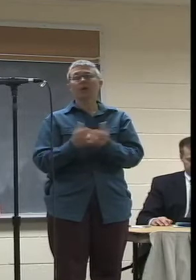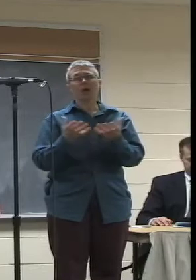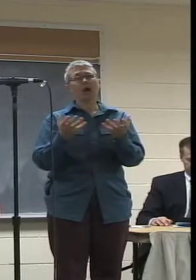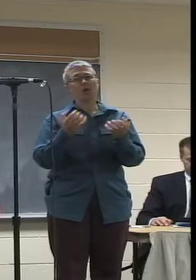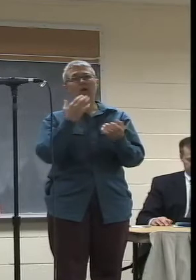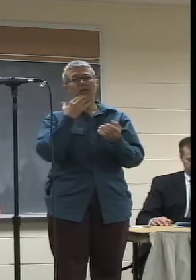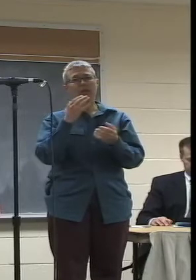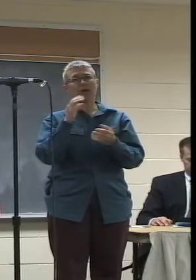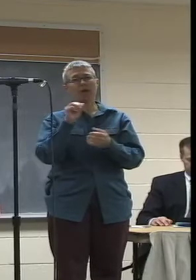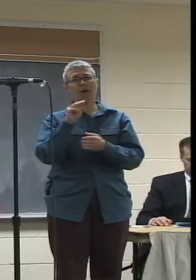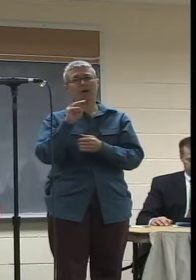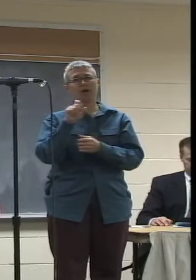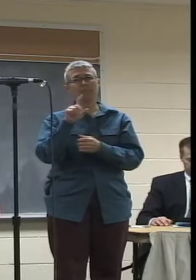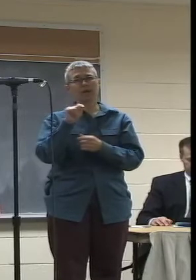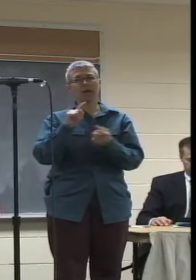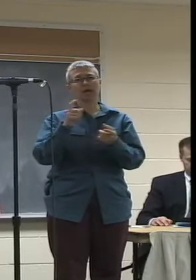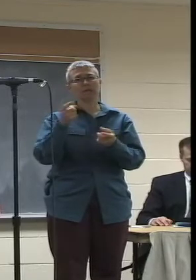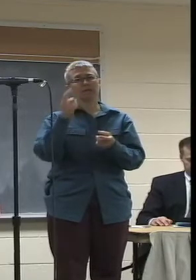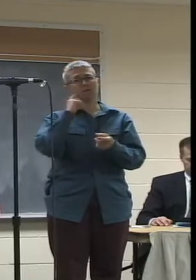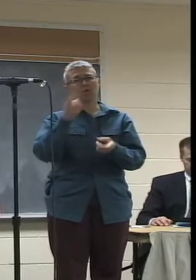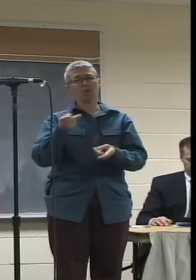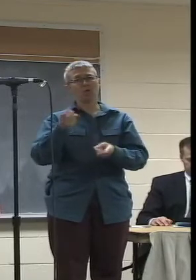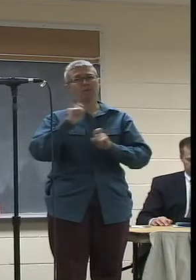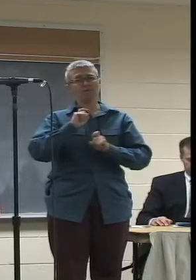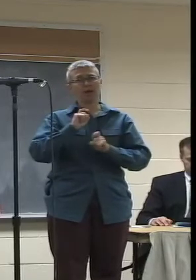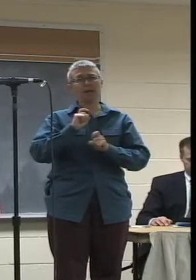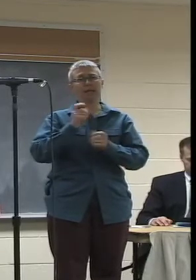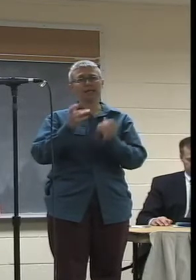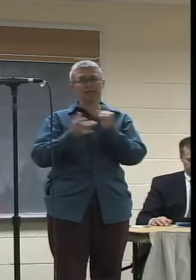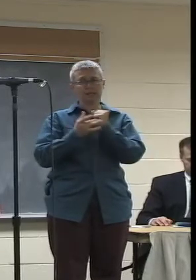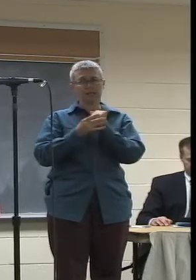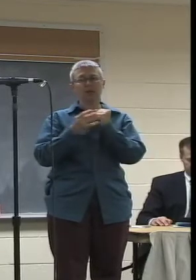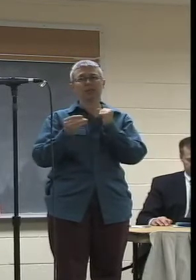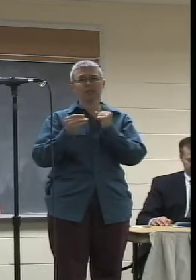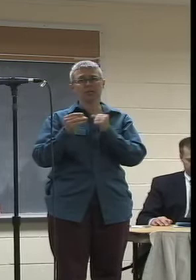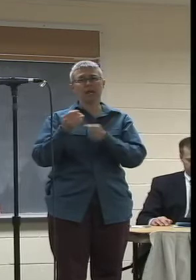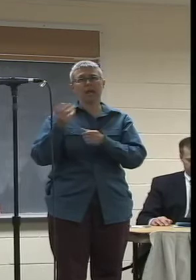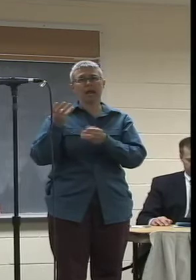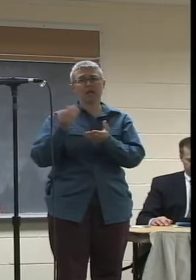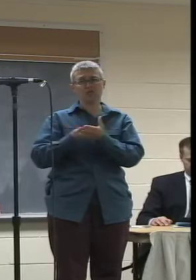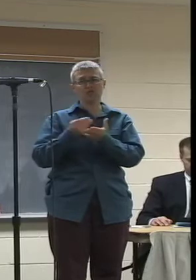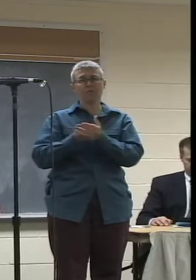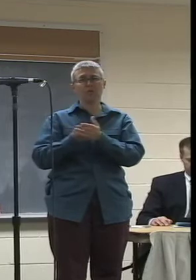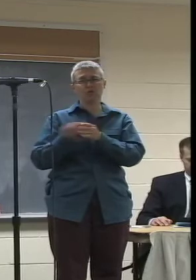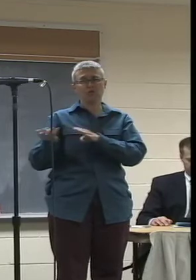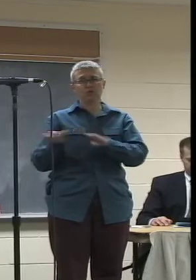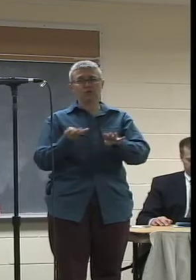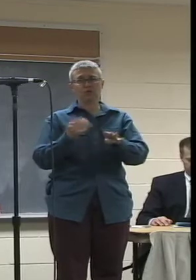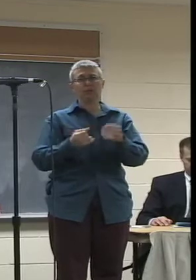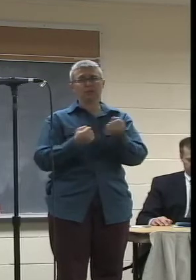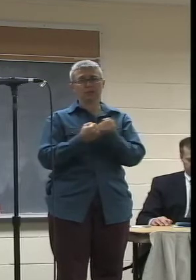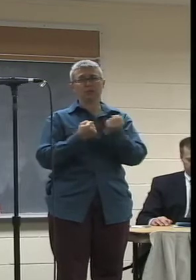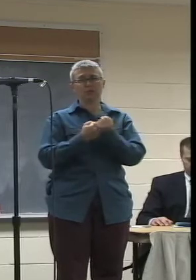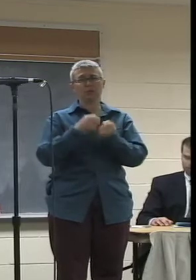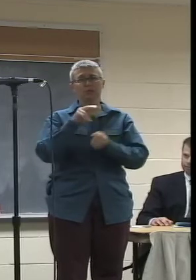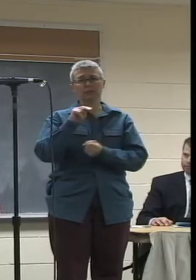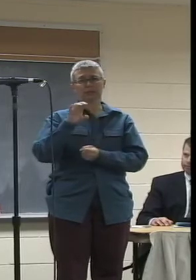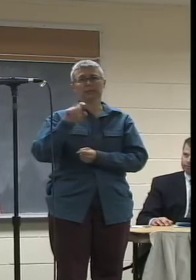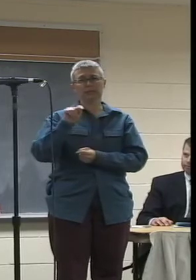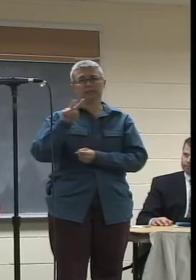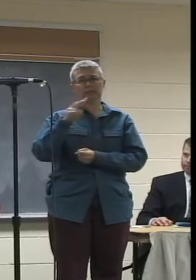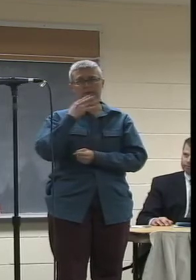for providing the technology and revenue stream that supports NCTV. And I want to thank the city